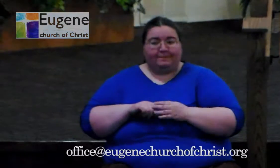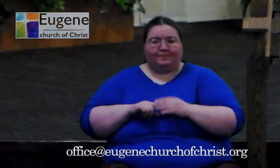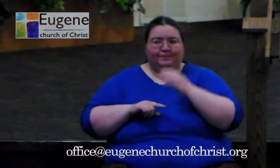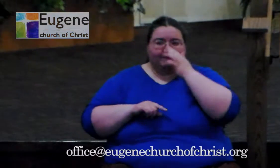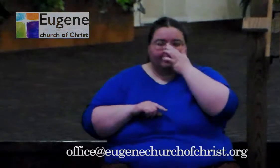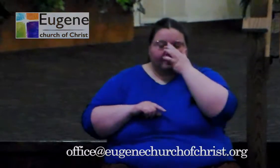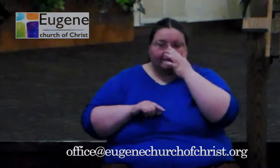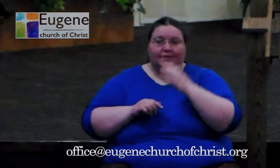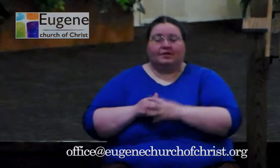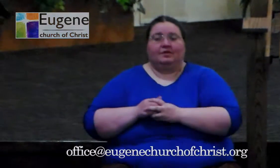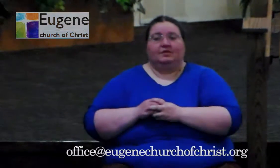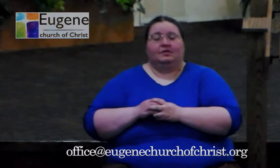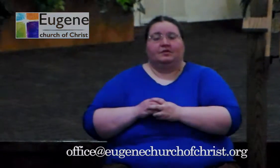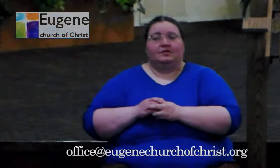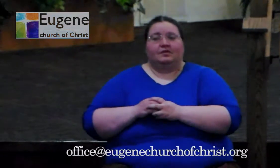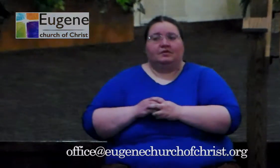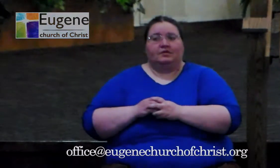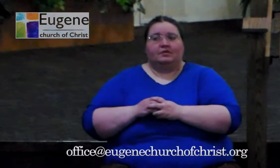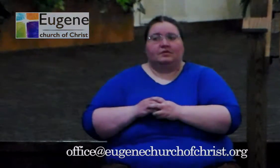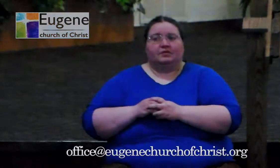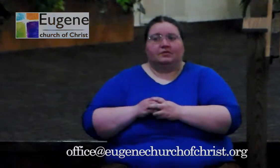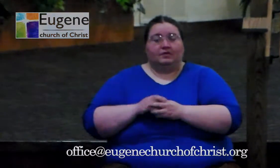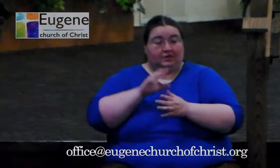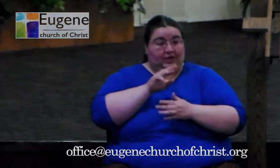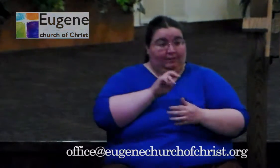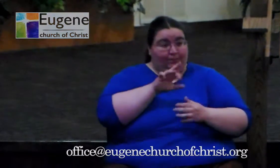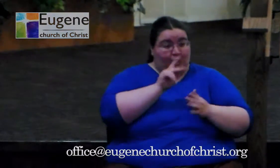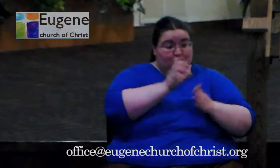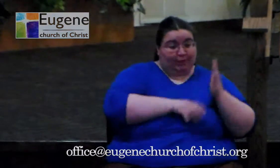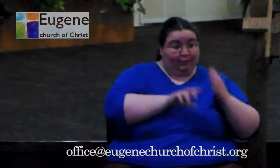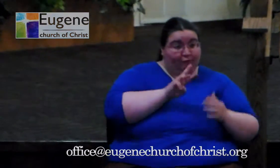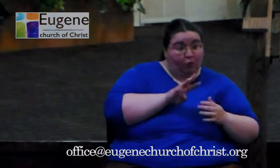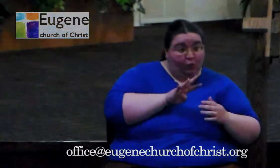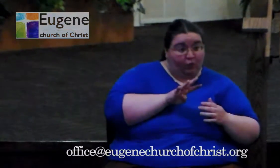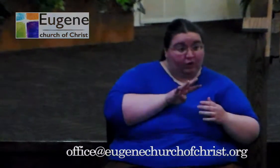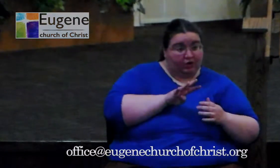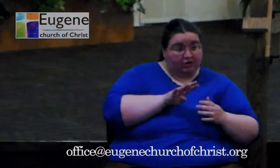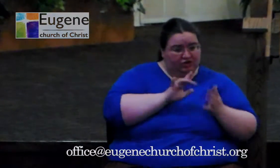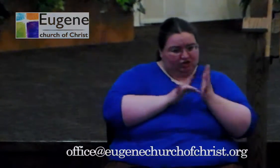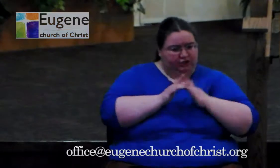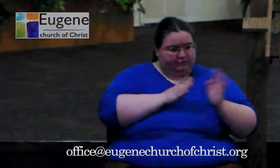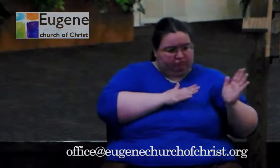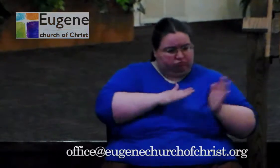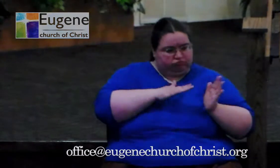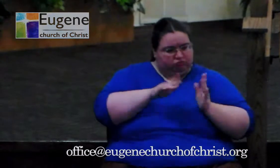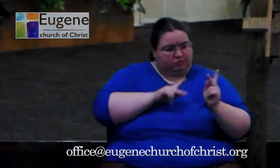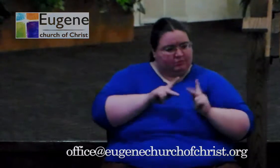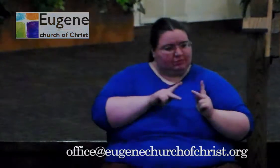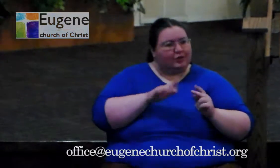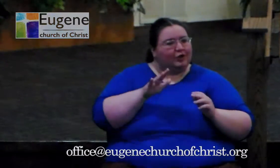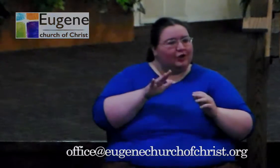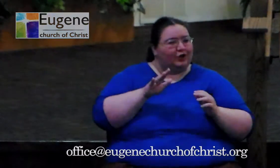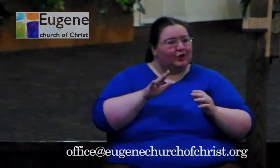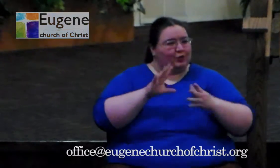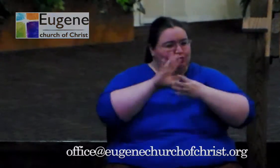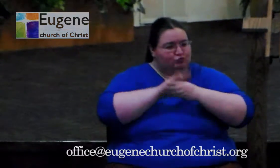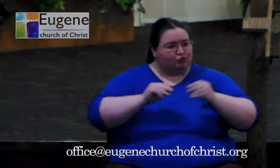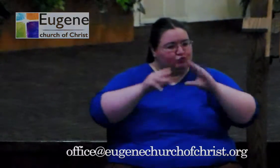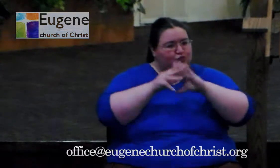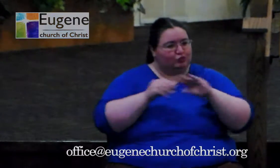to come back to it today. In chapter 4, we see him preparing them there, which is in the parable of the sower. And most of us who have been around church for a while will